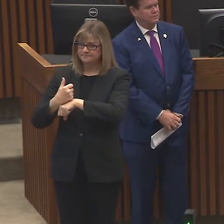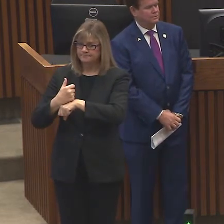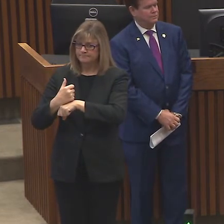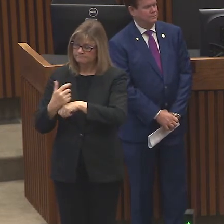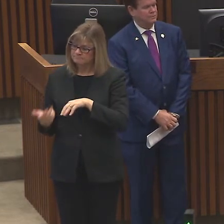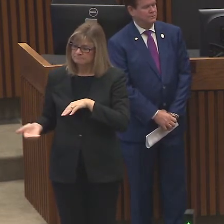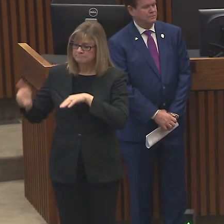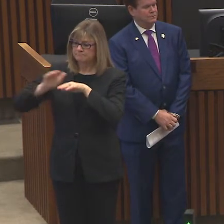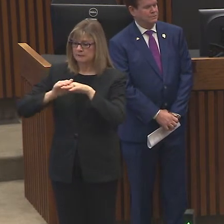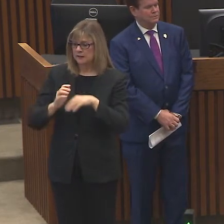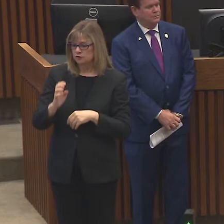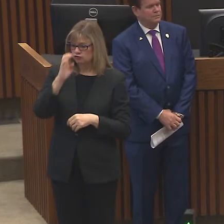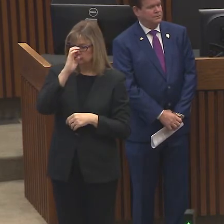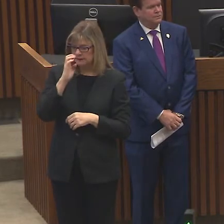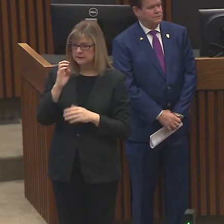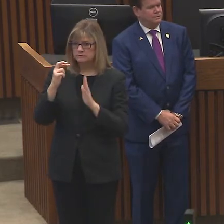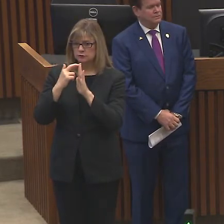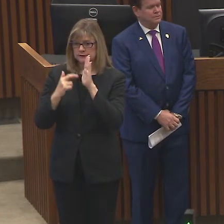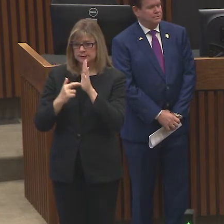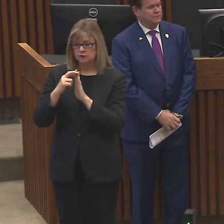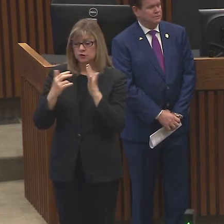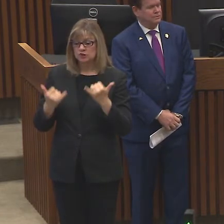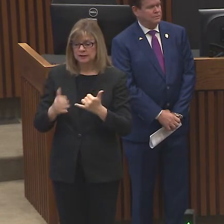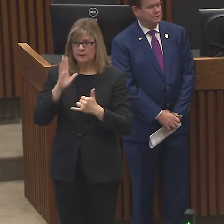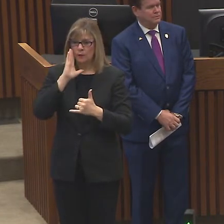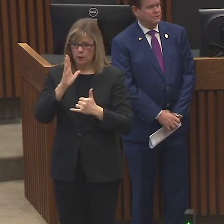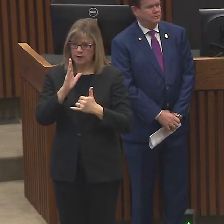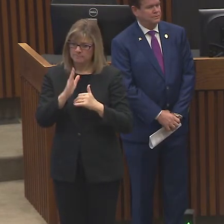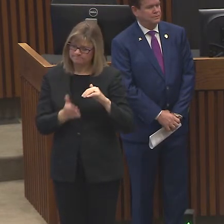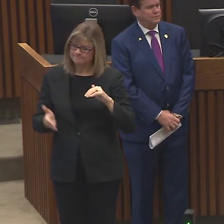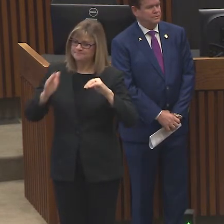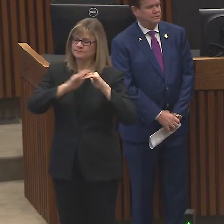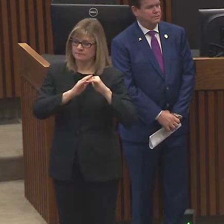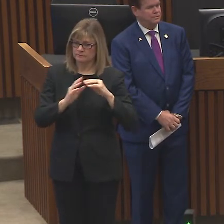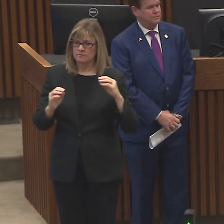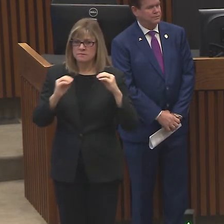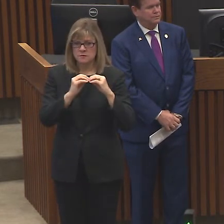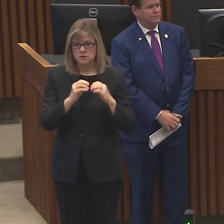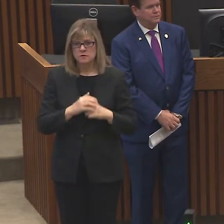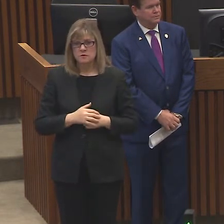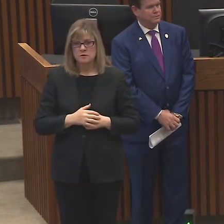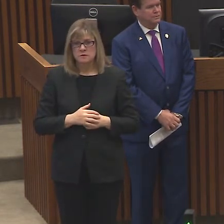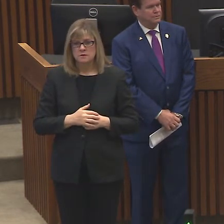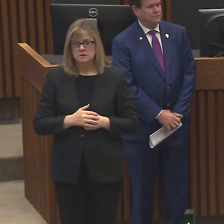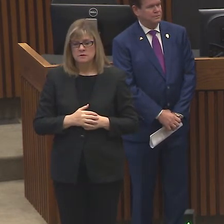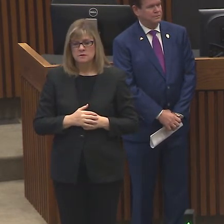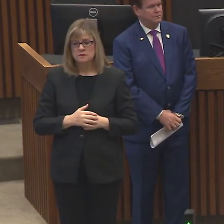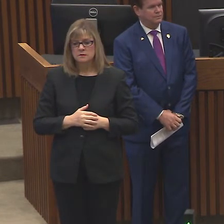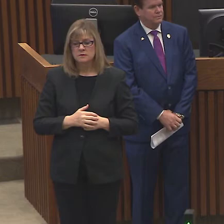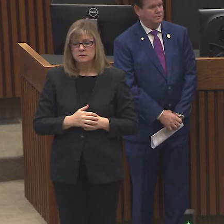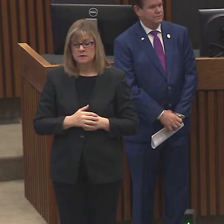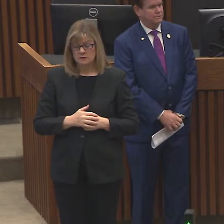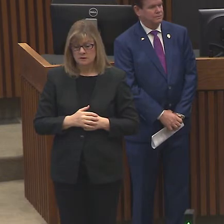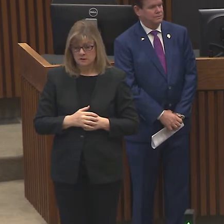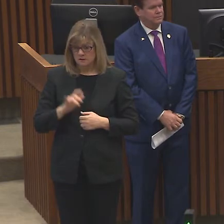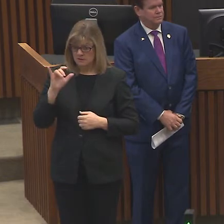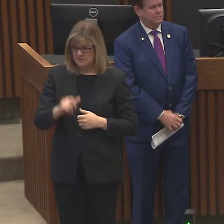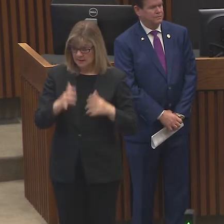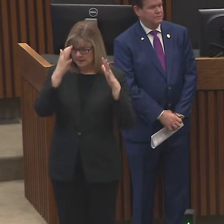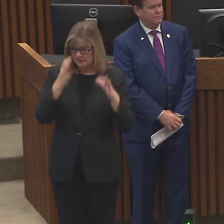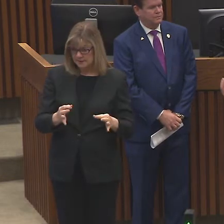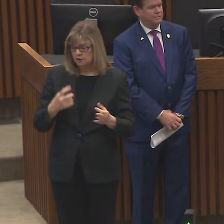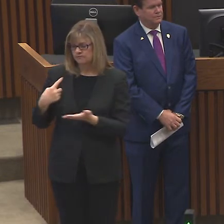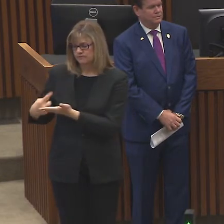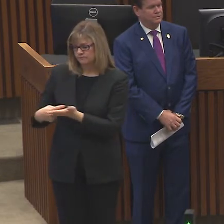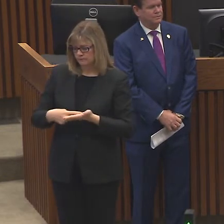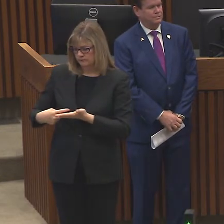and today we're going to notch those up even more and we've done that after collaboration with our health care professionals,